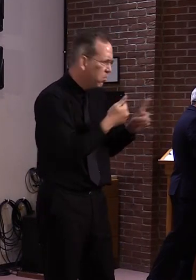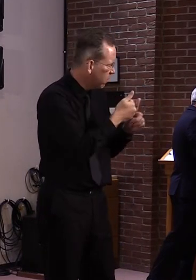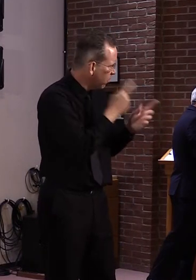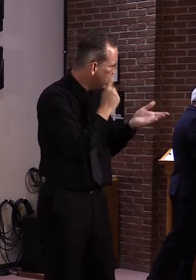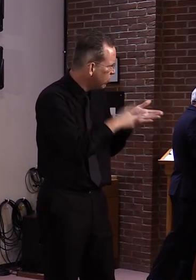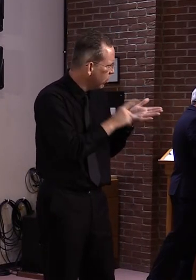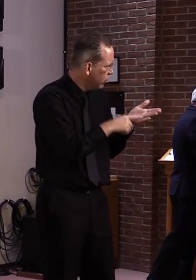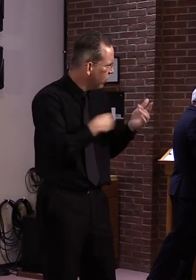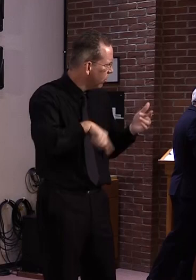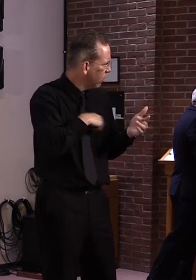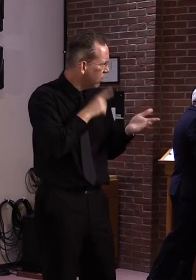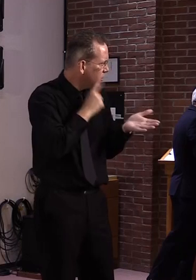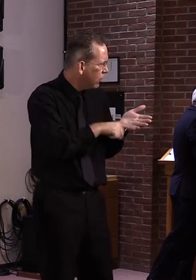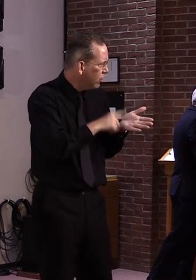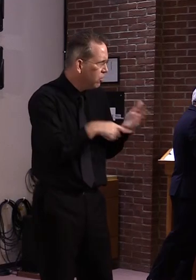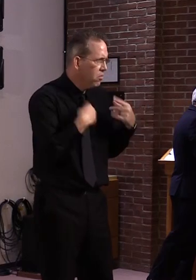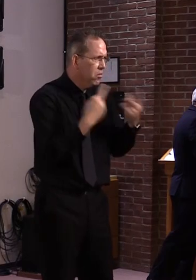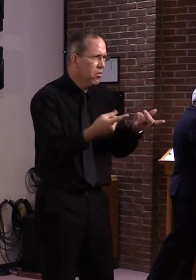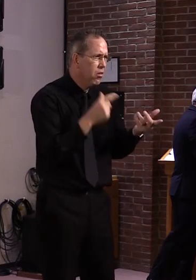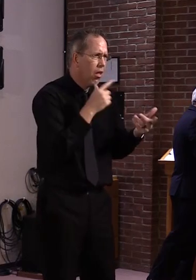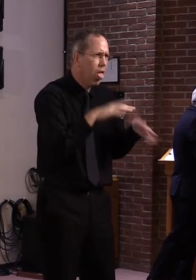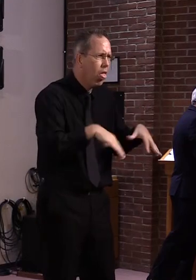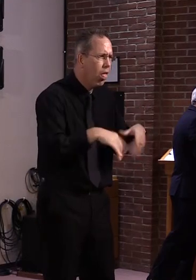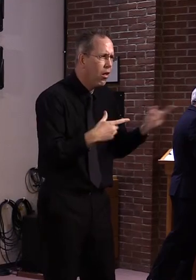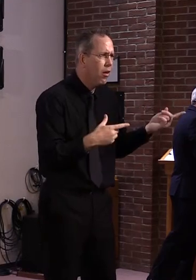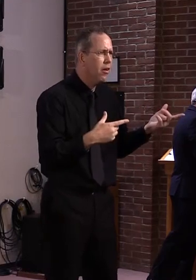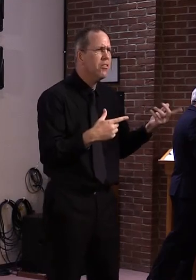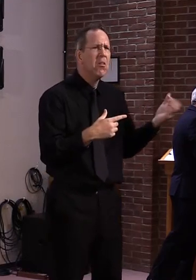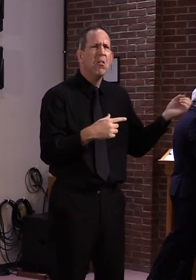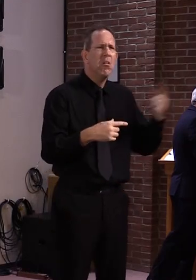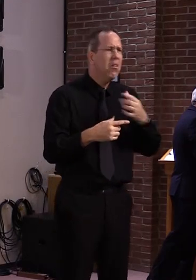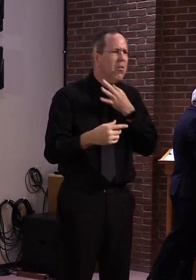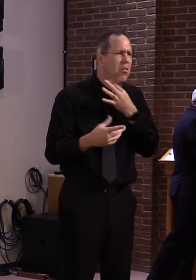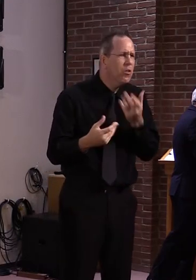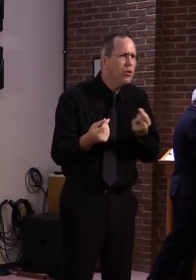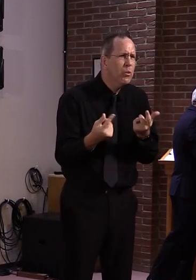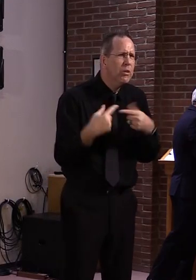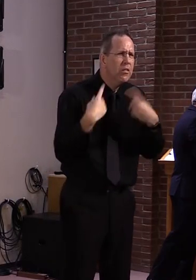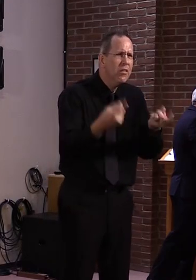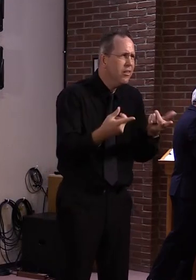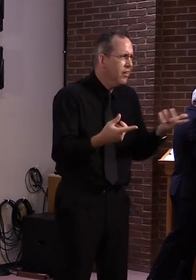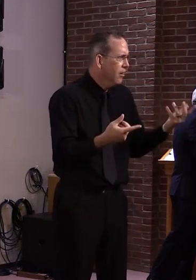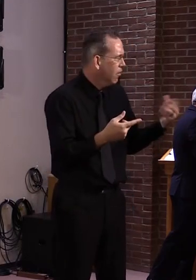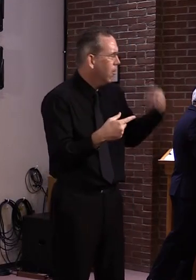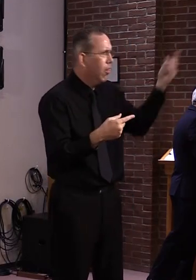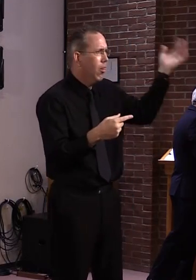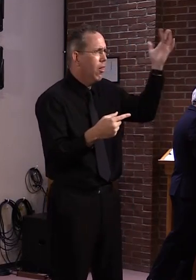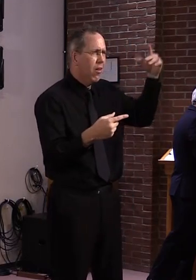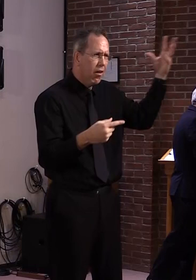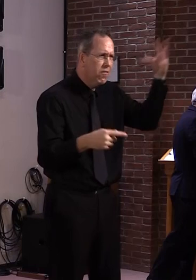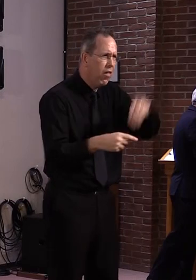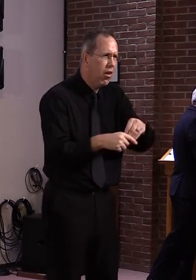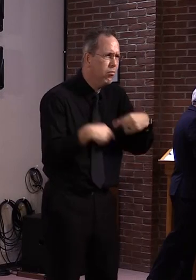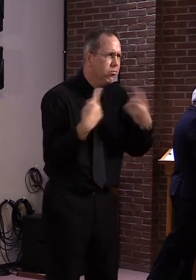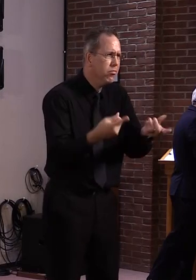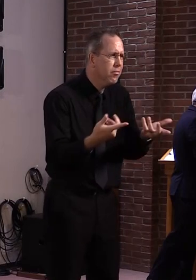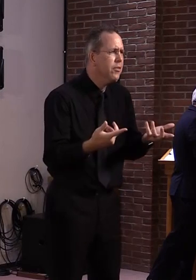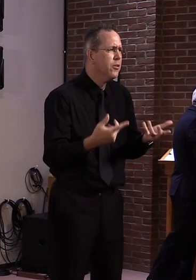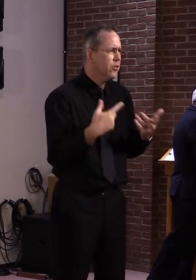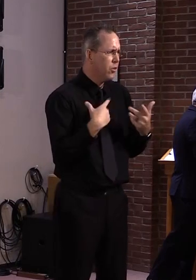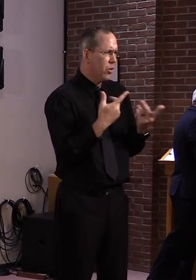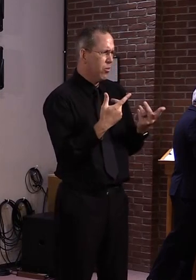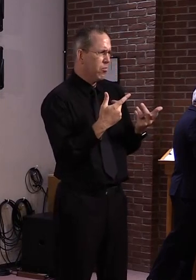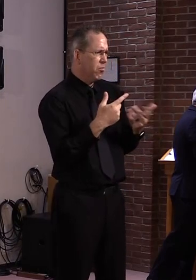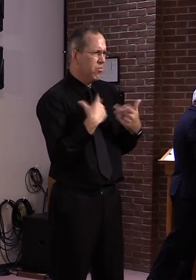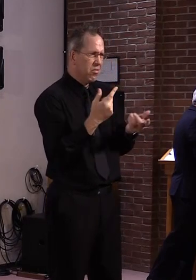questions about how we were moving forward. Because we announced that we were going to open up again two or three or four